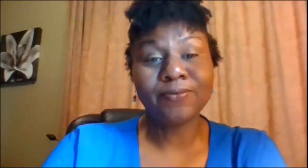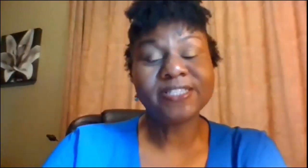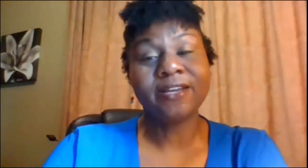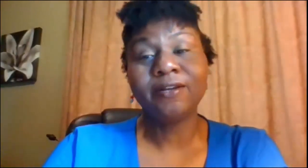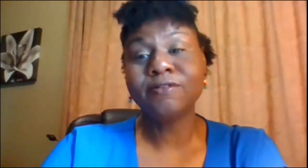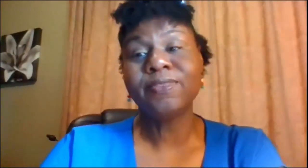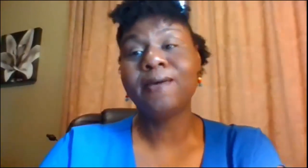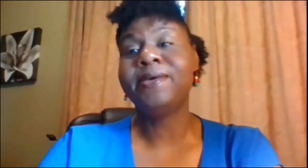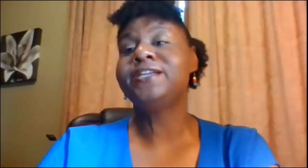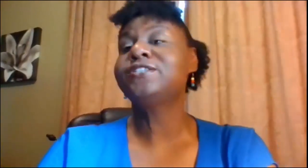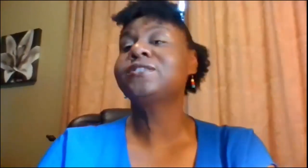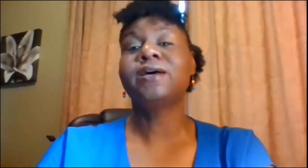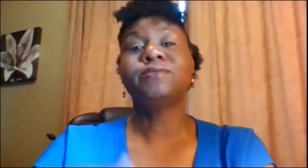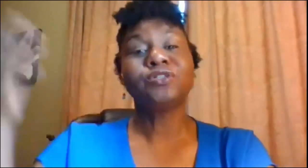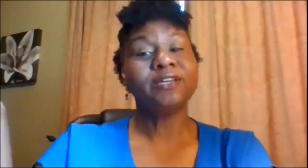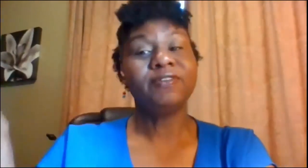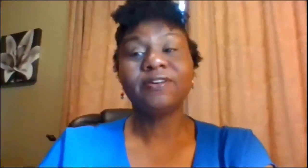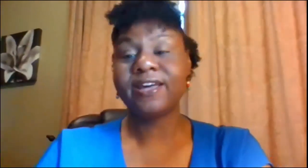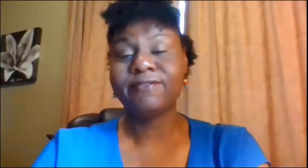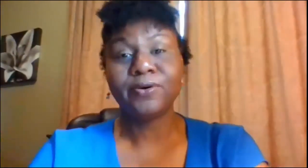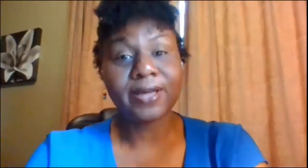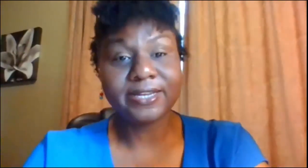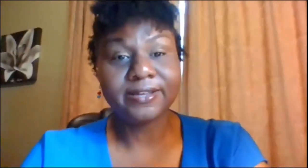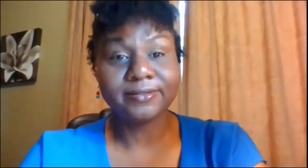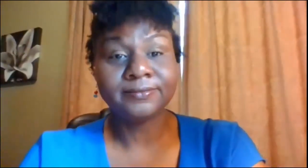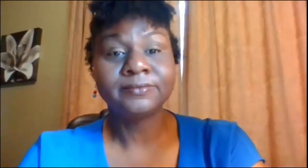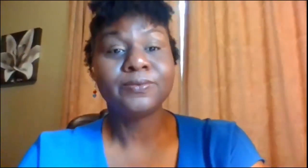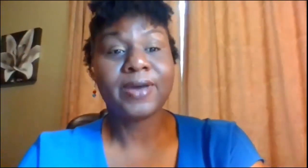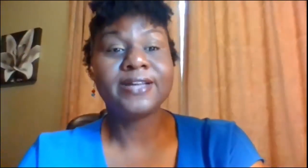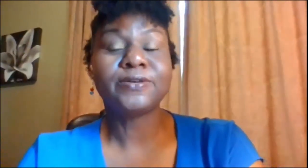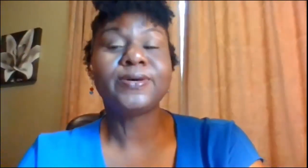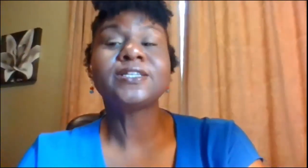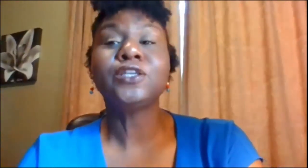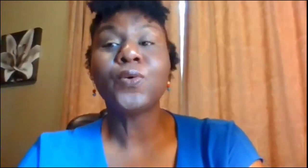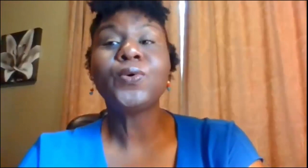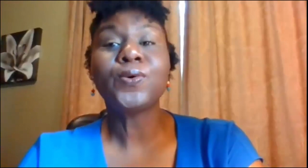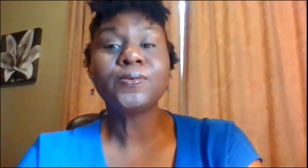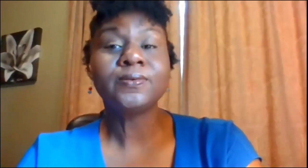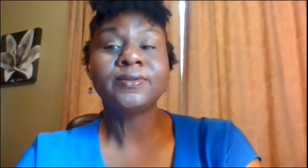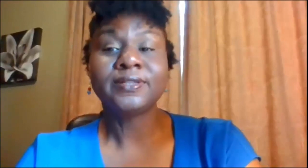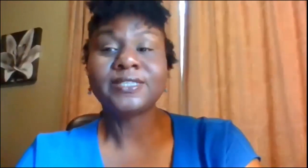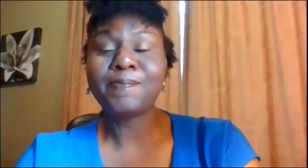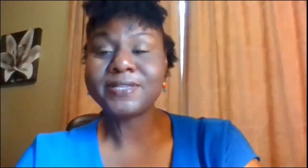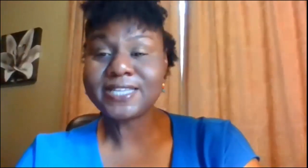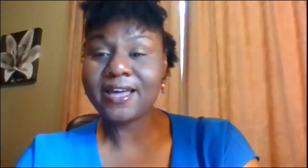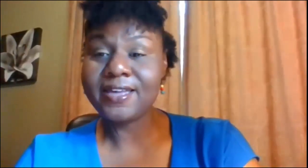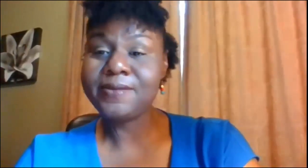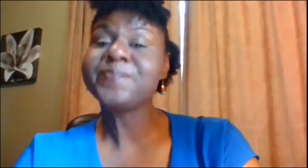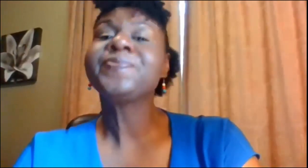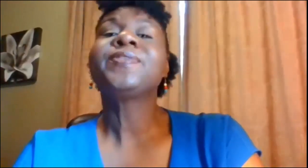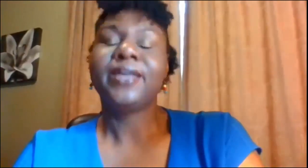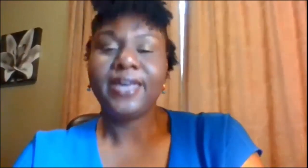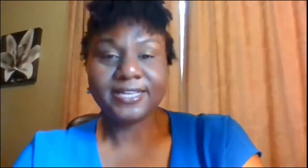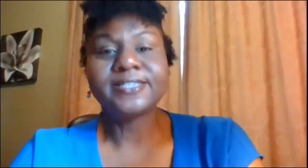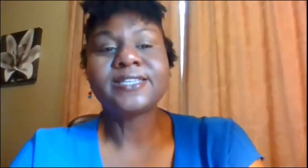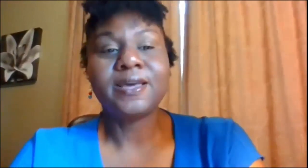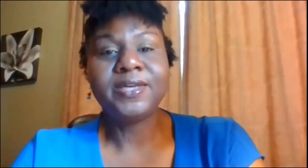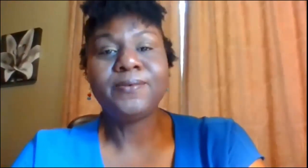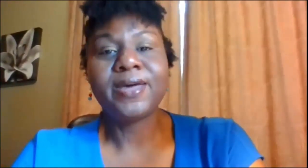in louisiana knows what that means sometimes you leave here they have no idea right so it's a local type of sign it's the same thing with